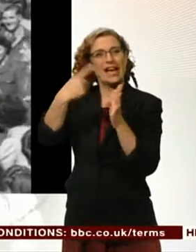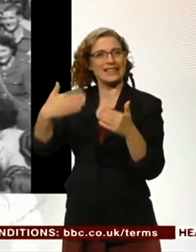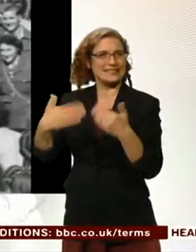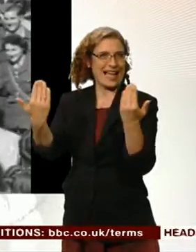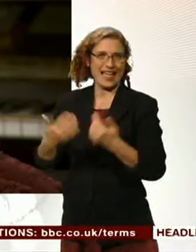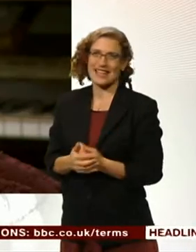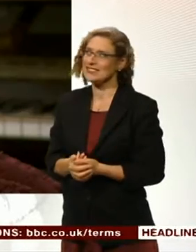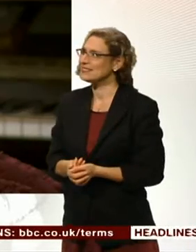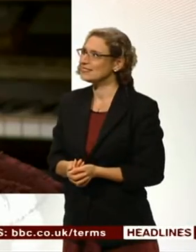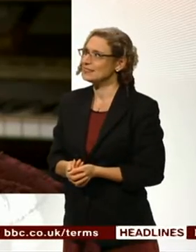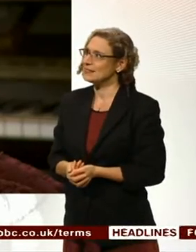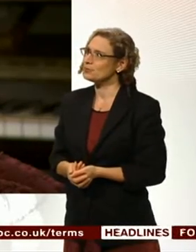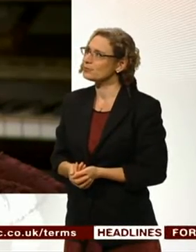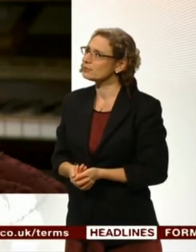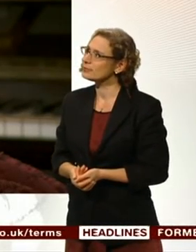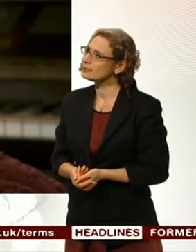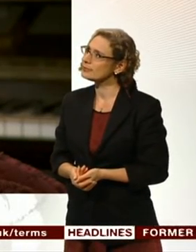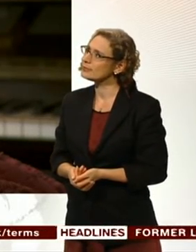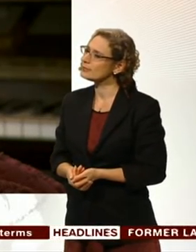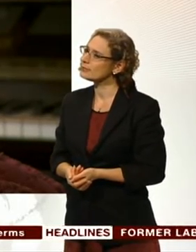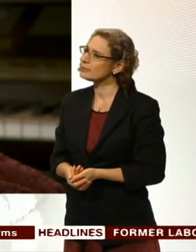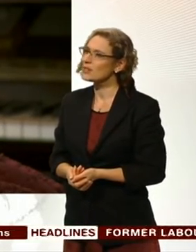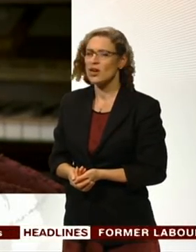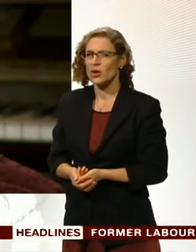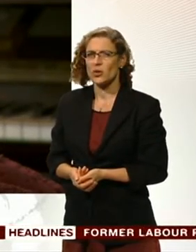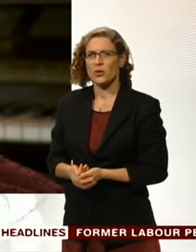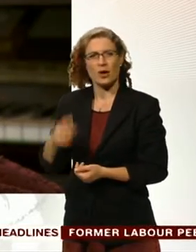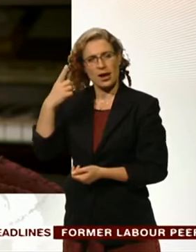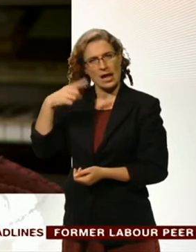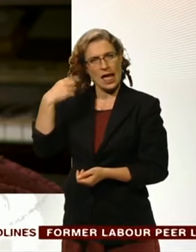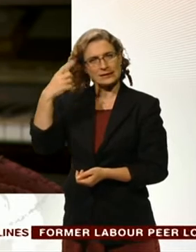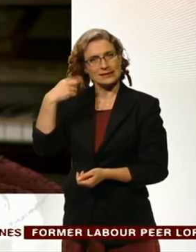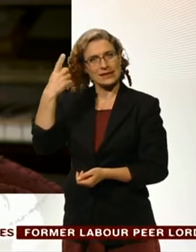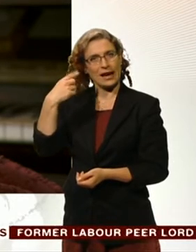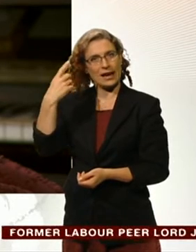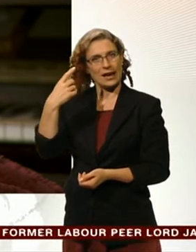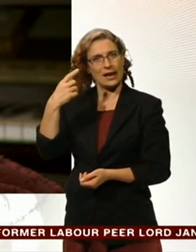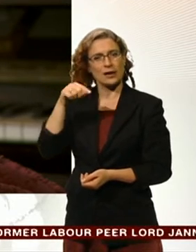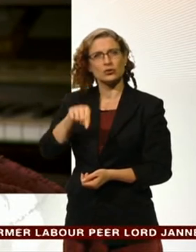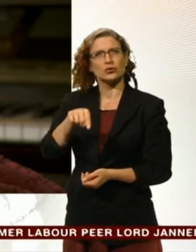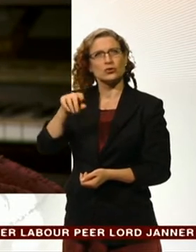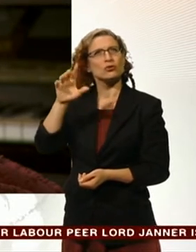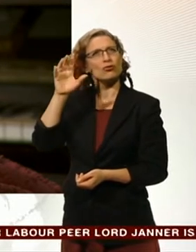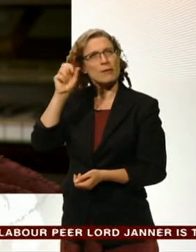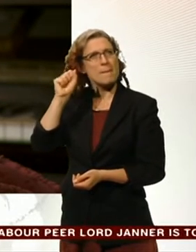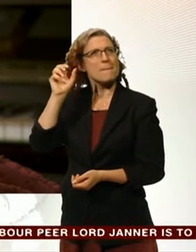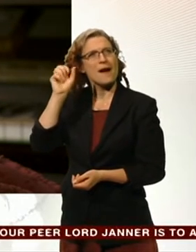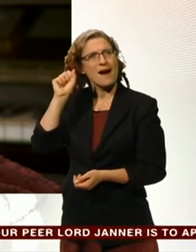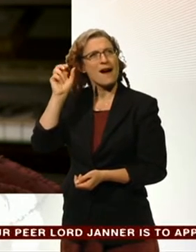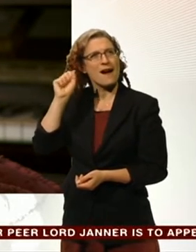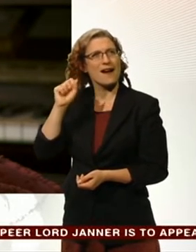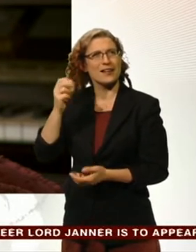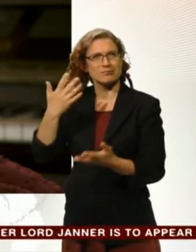the London on that, to remember all